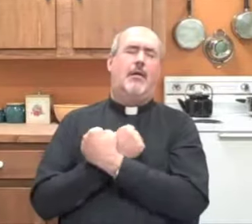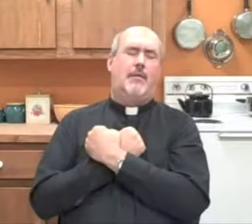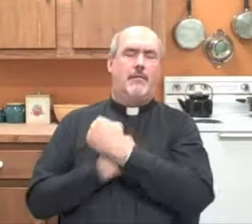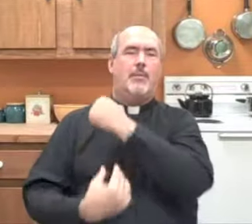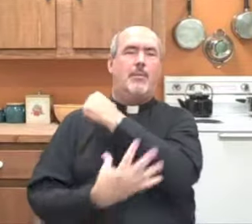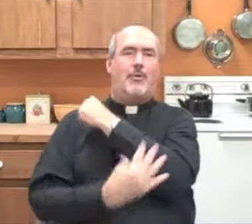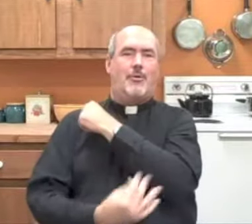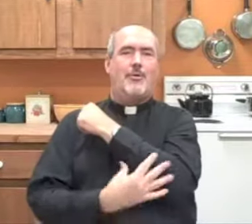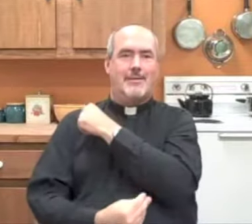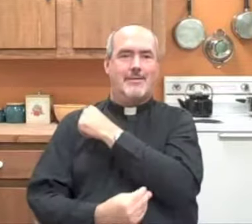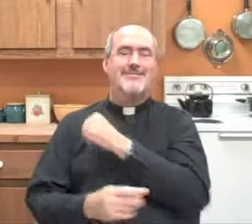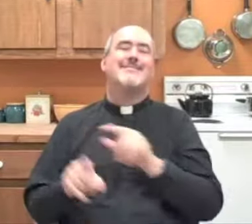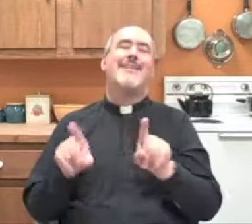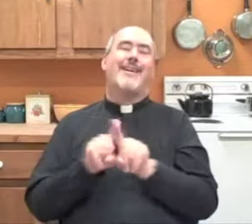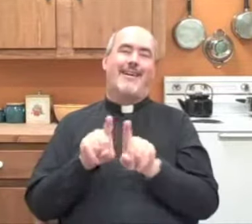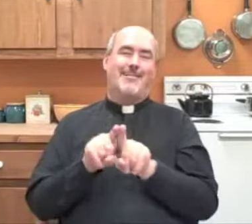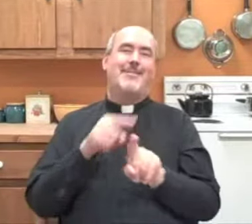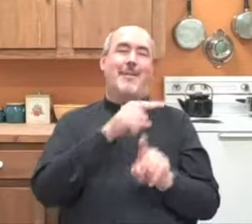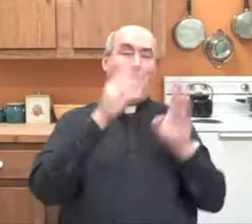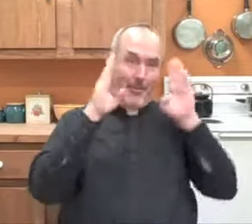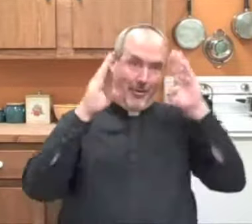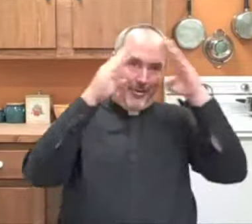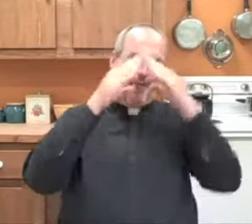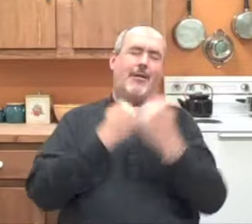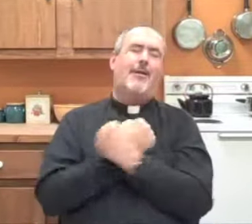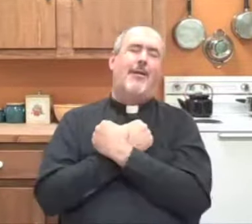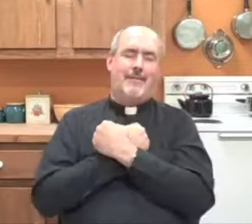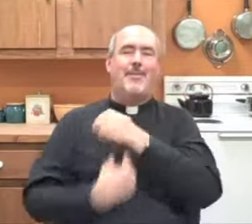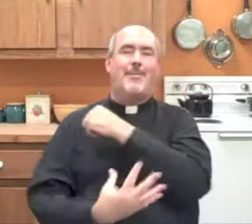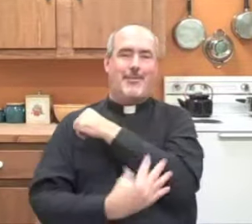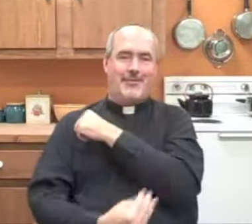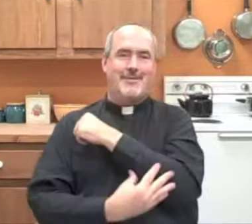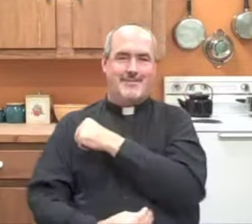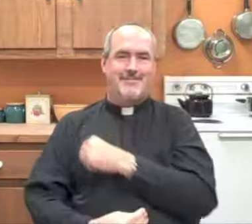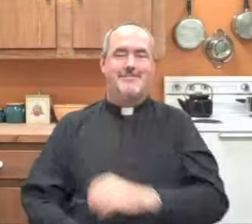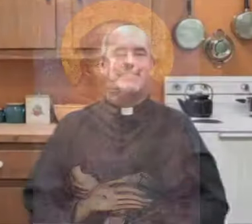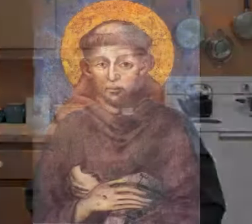St. Francis loved the poor, just like Pope Francis does.